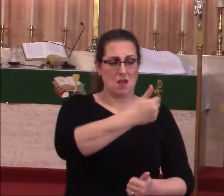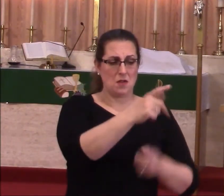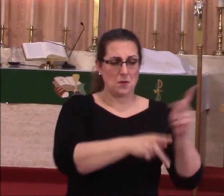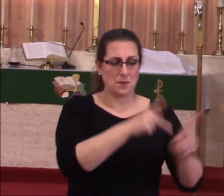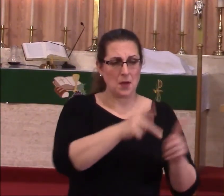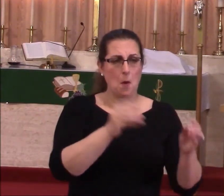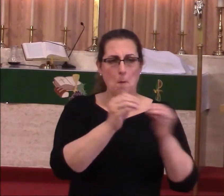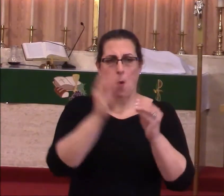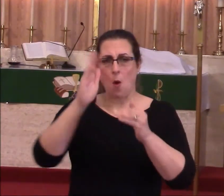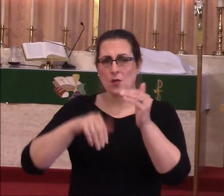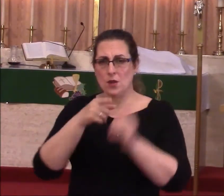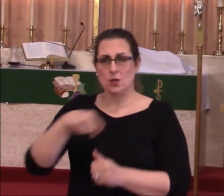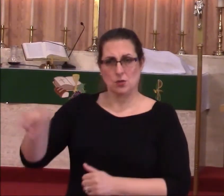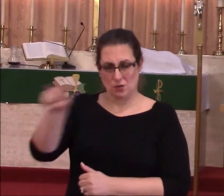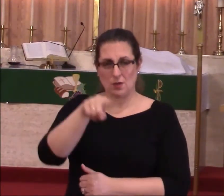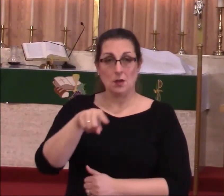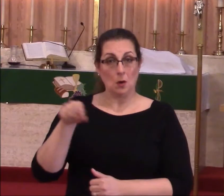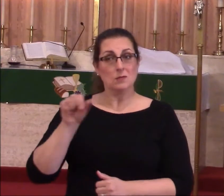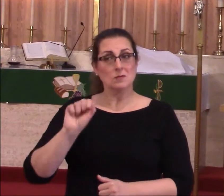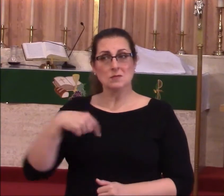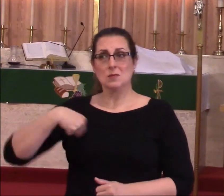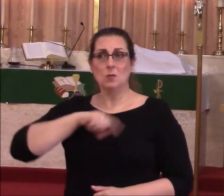Because we do feel this way sometimes.